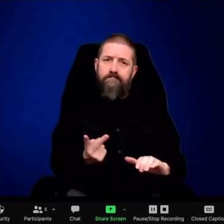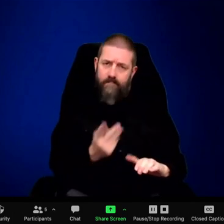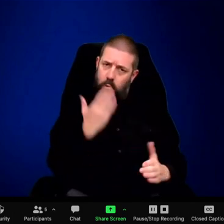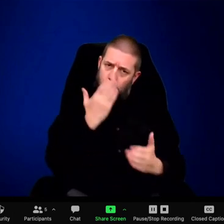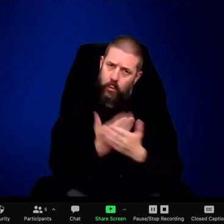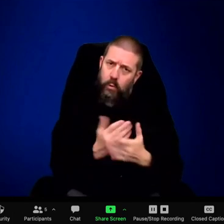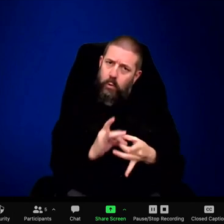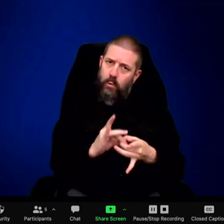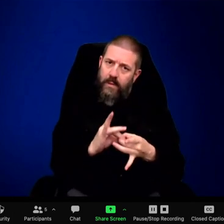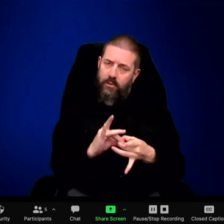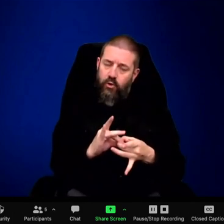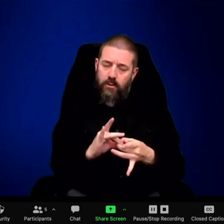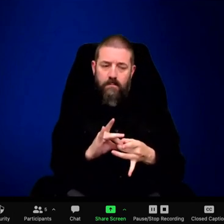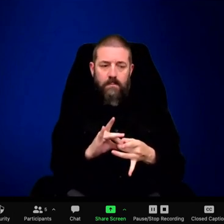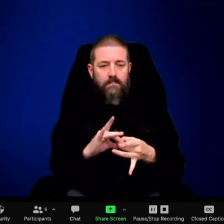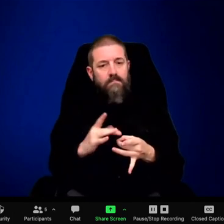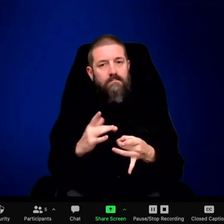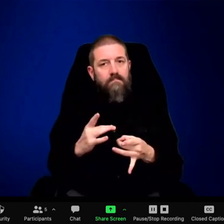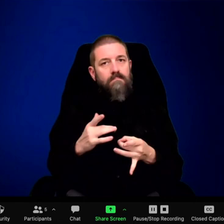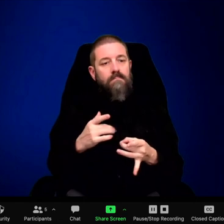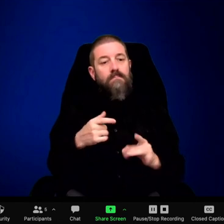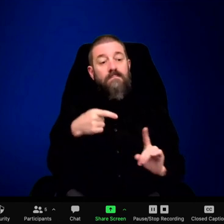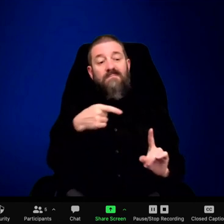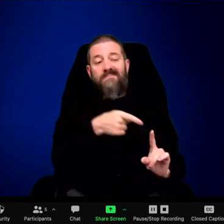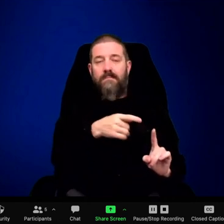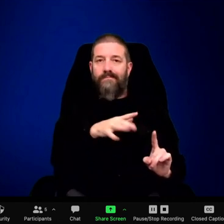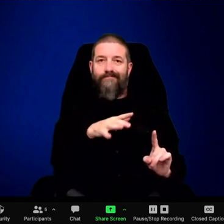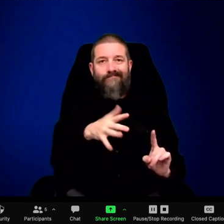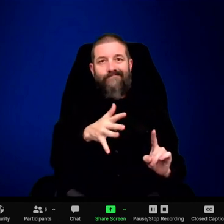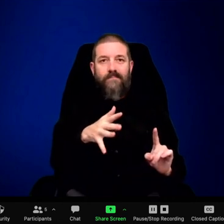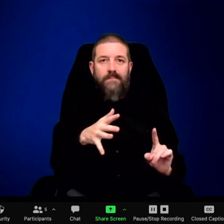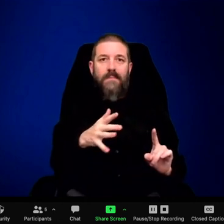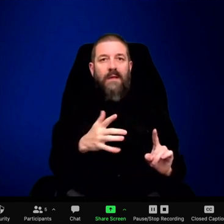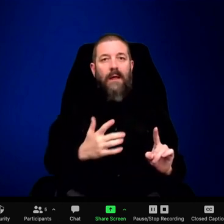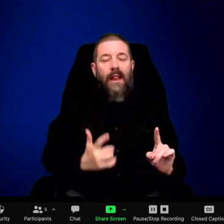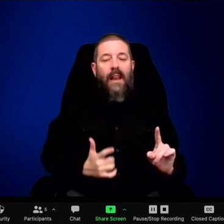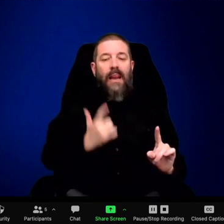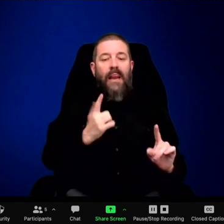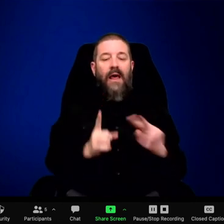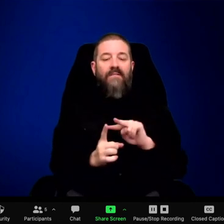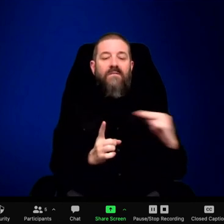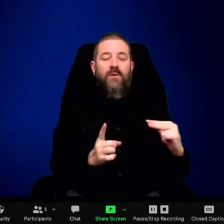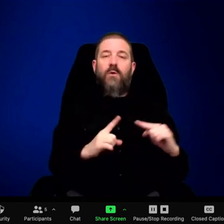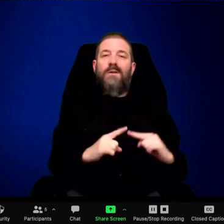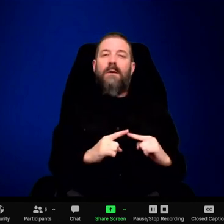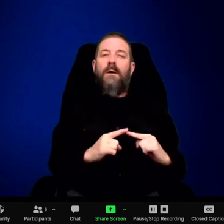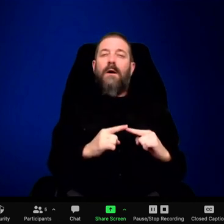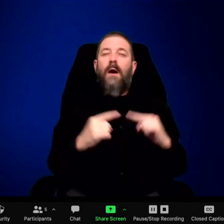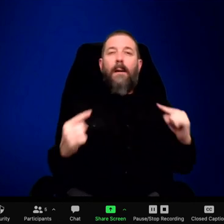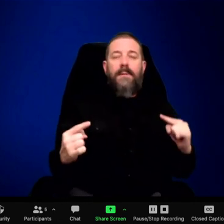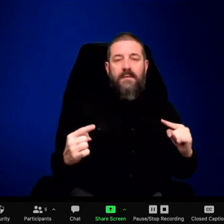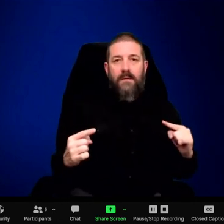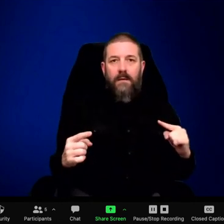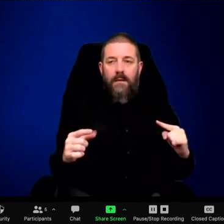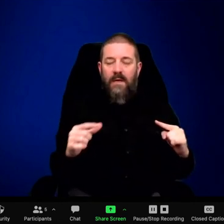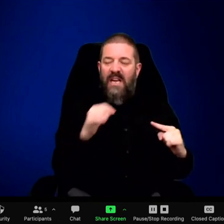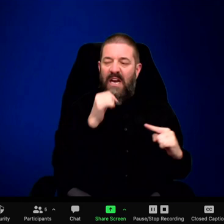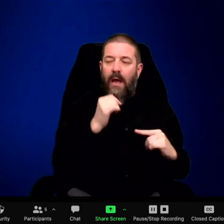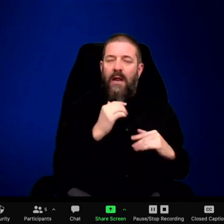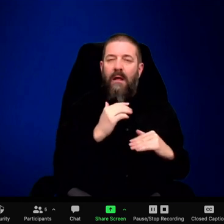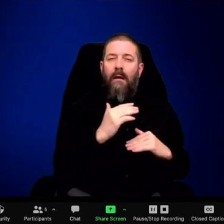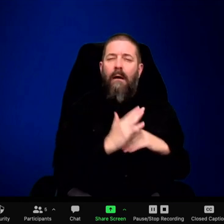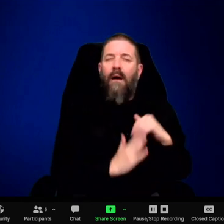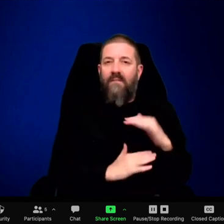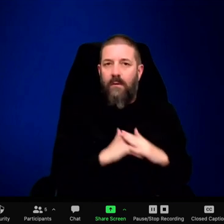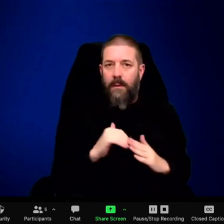for young boys to learn how to trap. And so he became a master trapper and he would catch muskrat